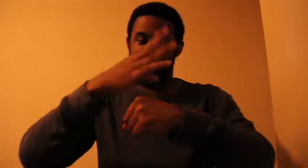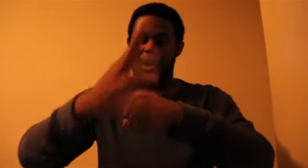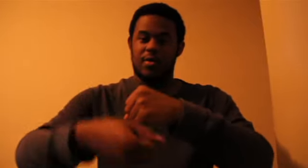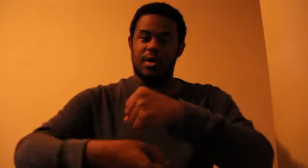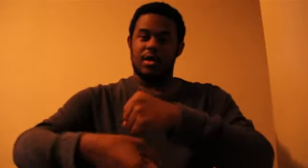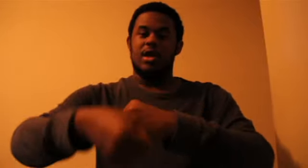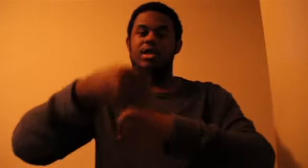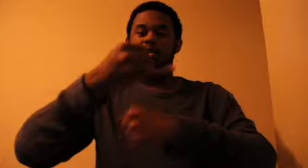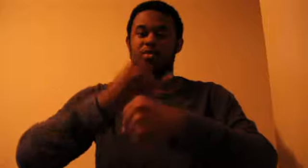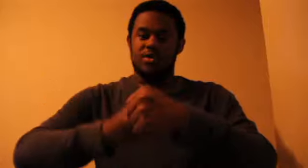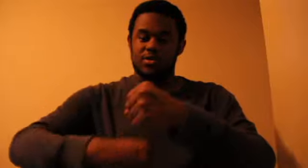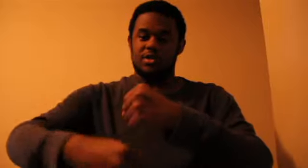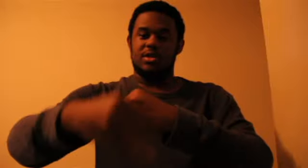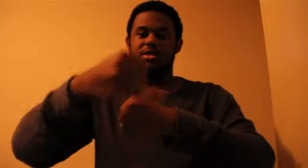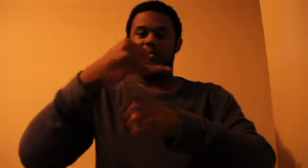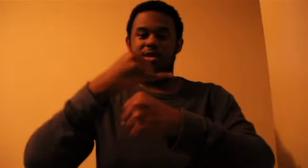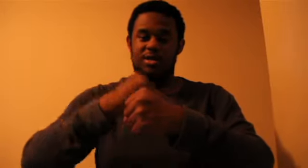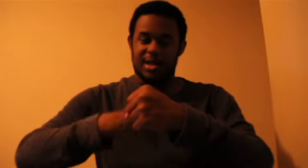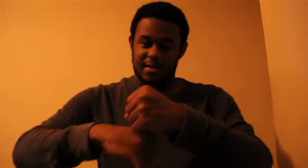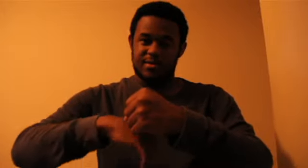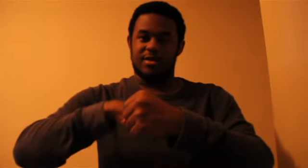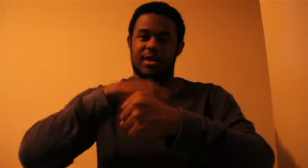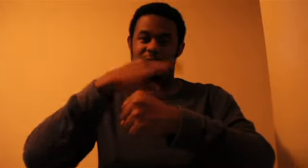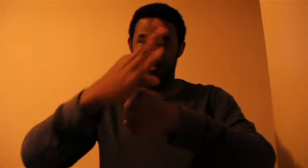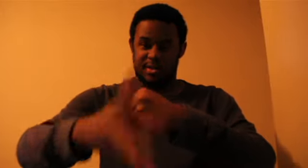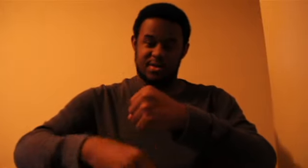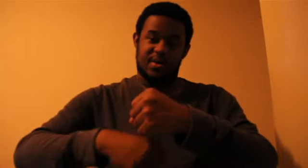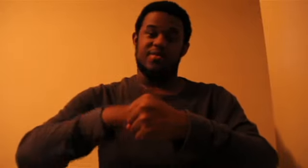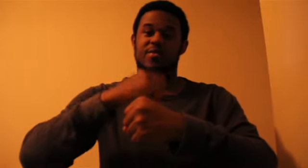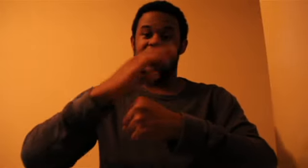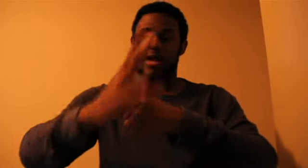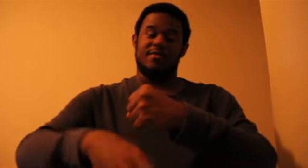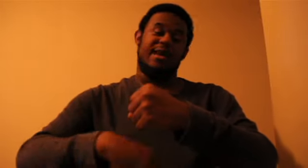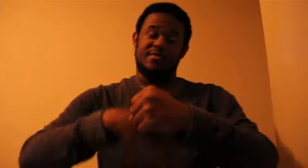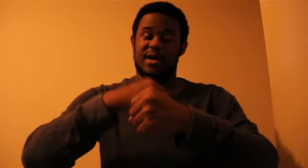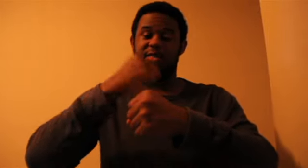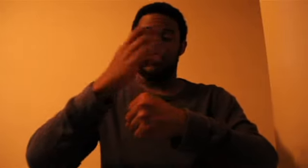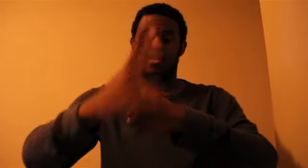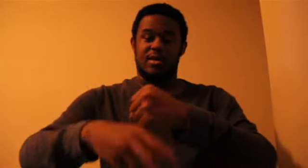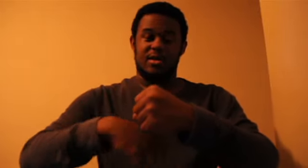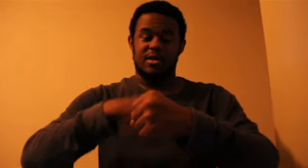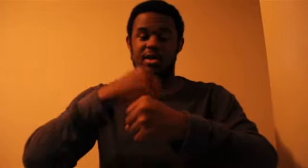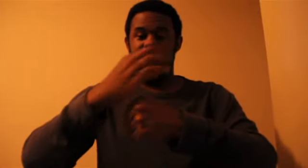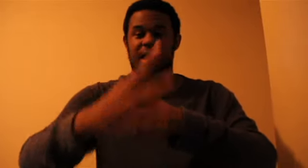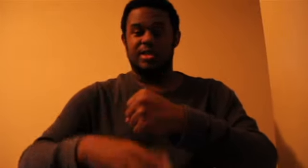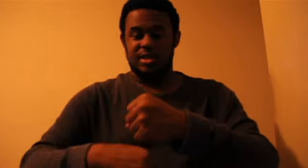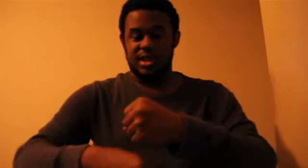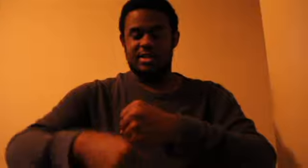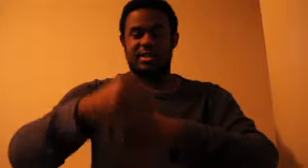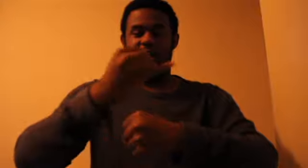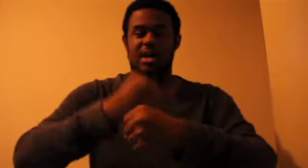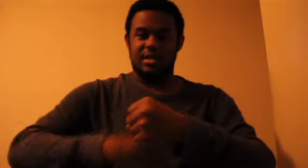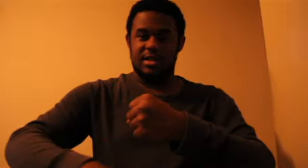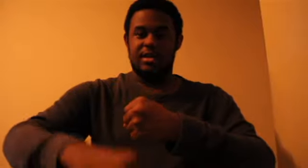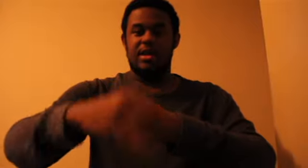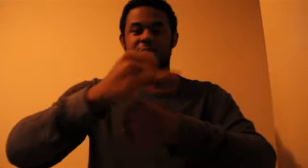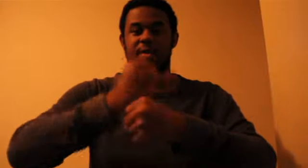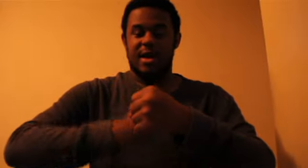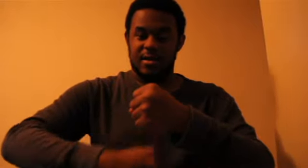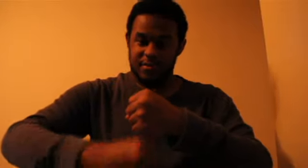power this reduces it to make sure the levels are correct in the spell from what i that's my theory on it as she does this constantly back and